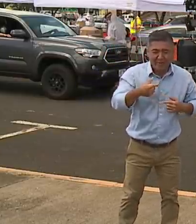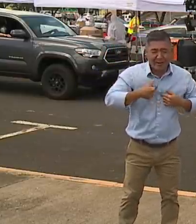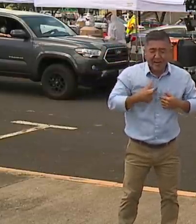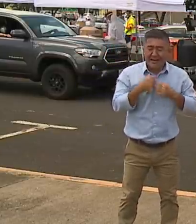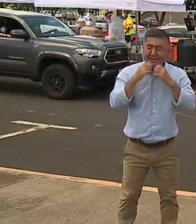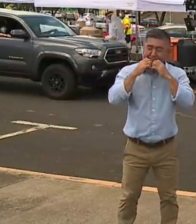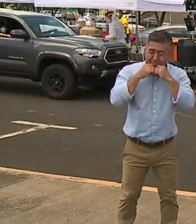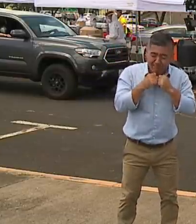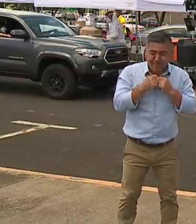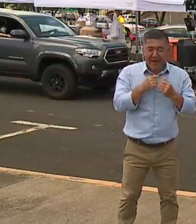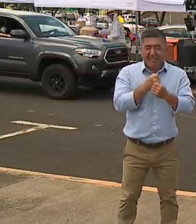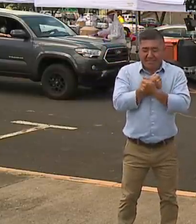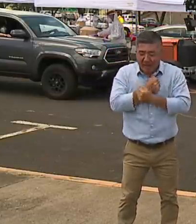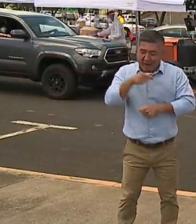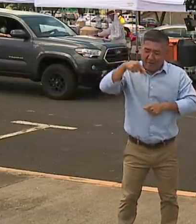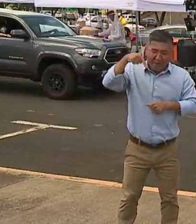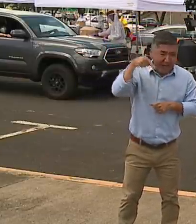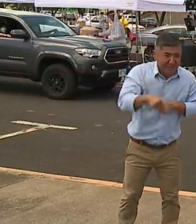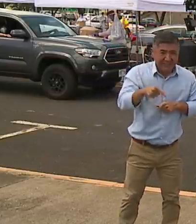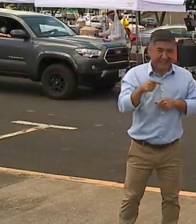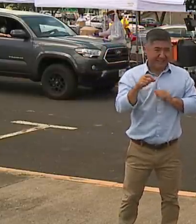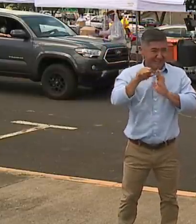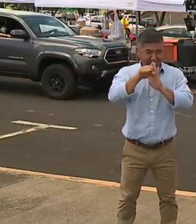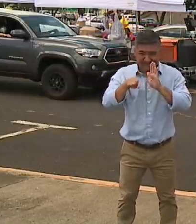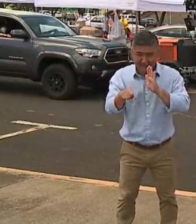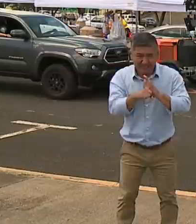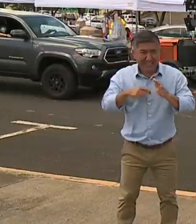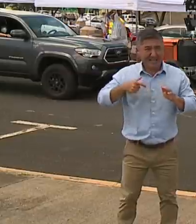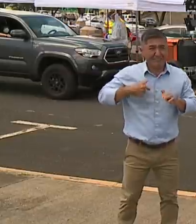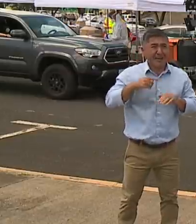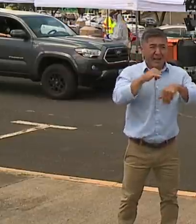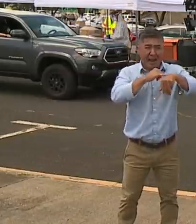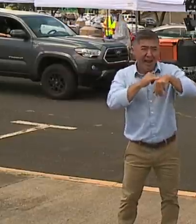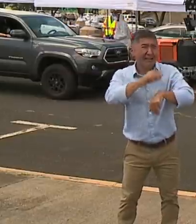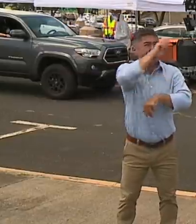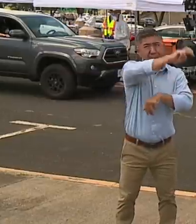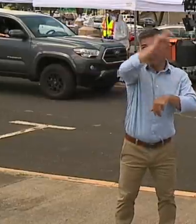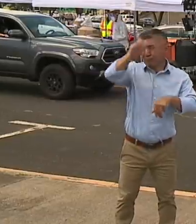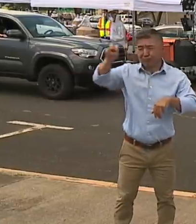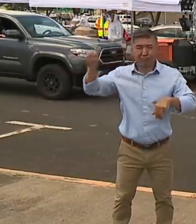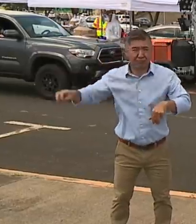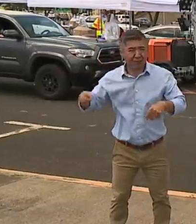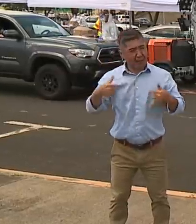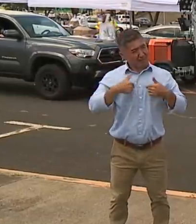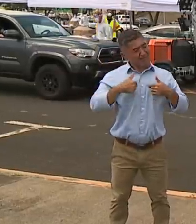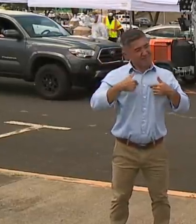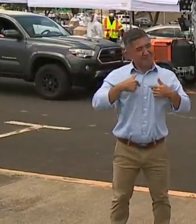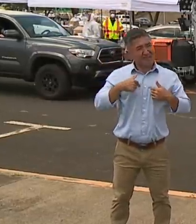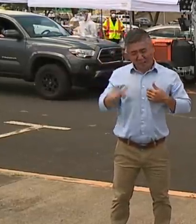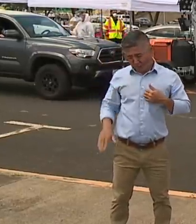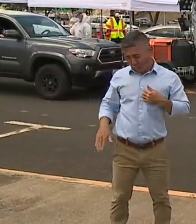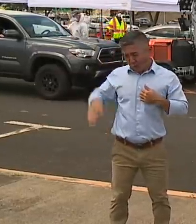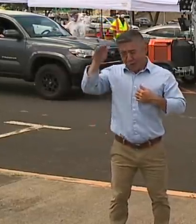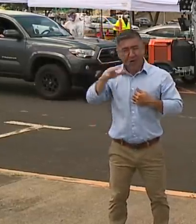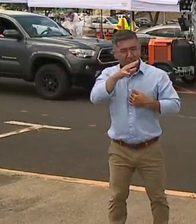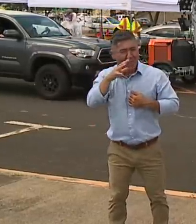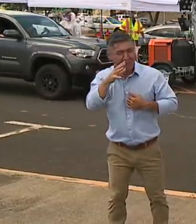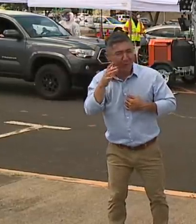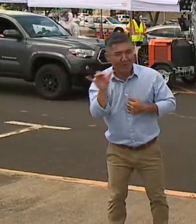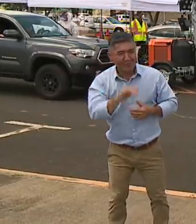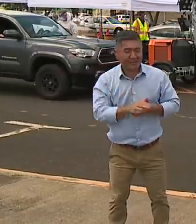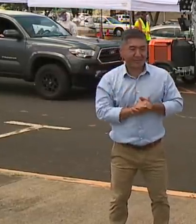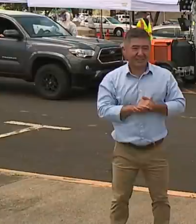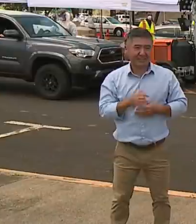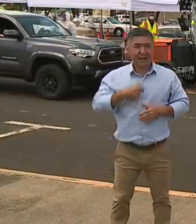Molokai, I've been to Waianae, I've been around the island. I'm a rural kid myself who grew up on a farm. And as much as I love being in